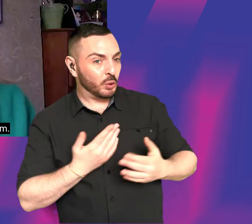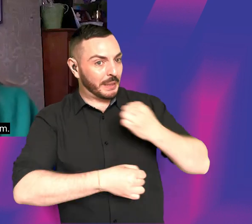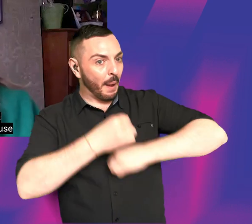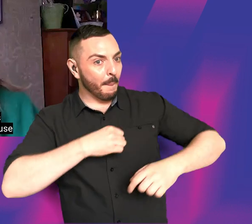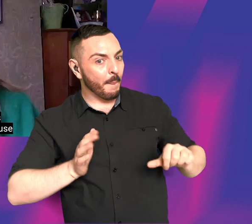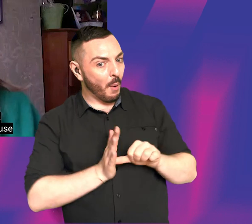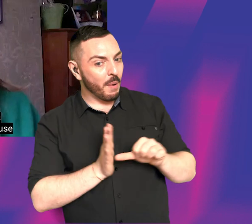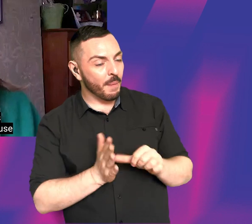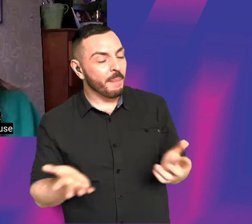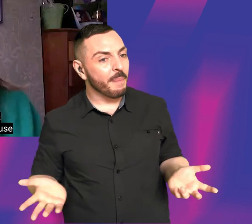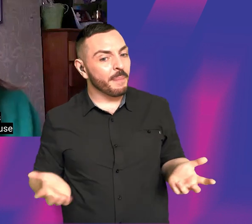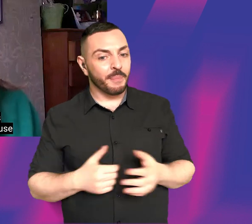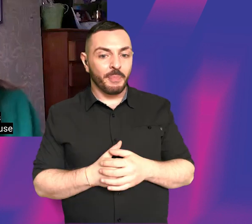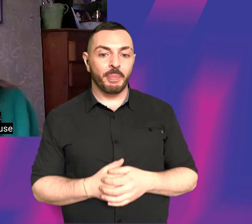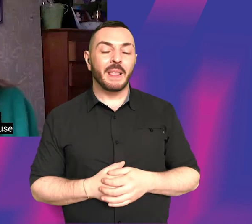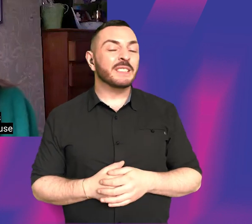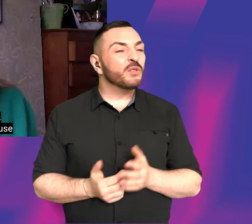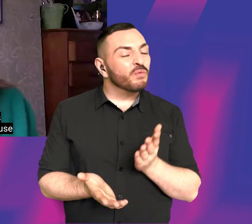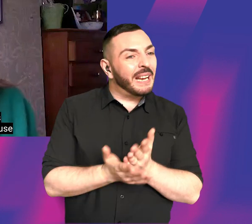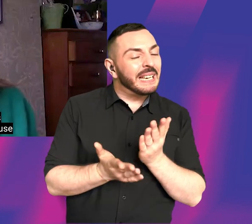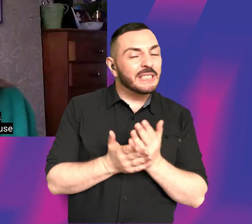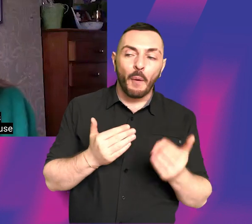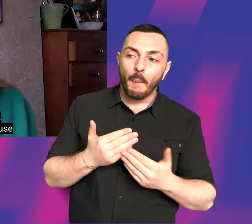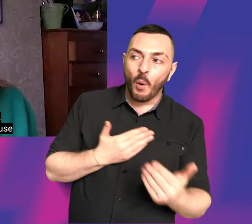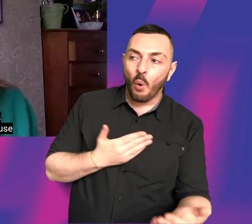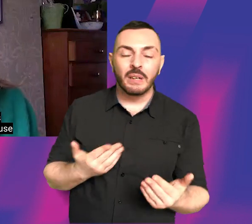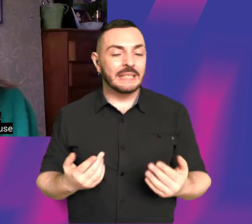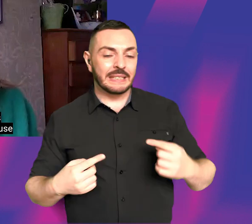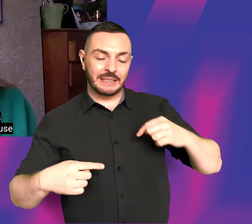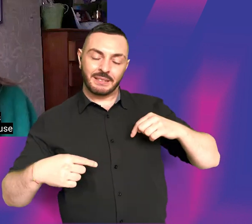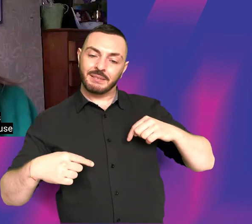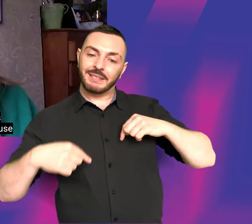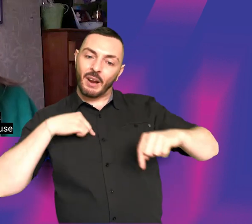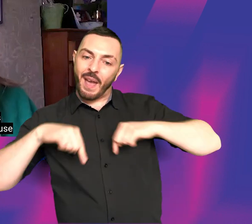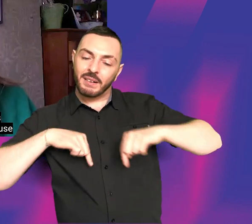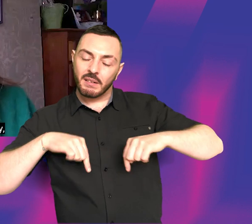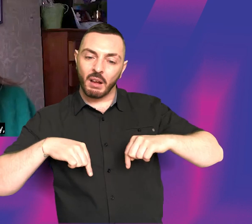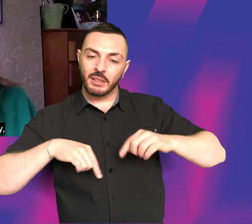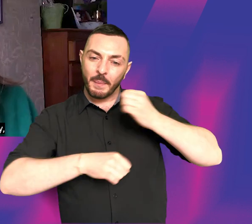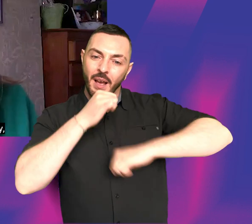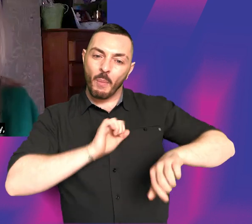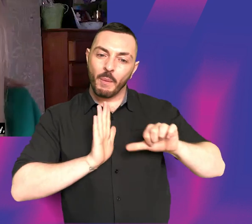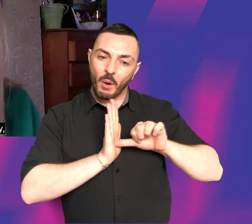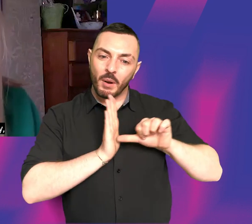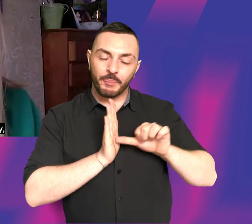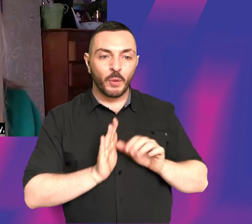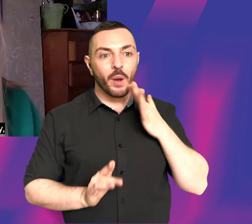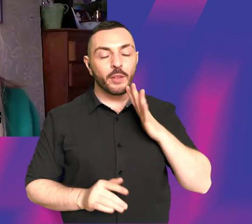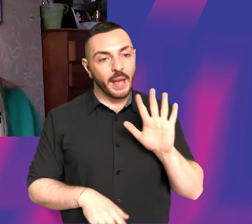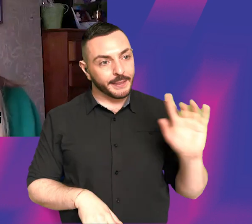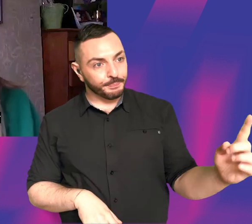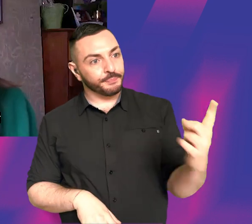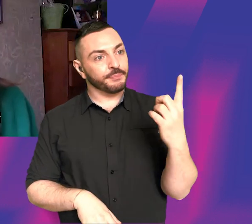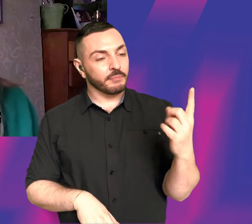you know. And actually, it's kind of the director's job to be a problem sometimes, because, you know, when they come to you, and they say,